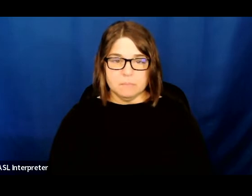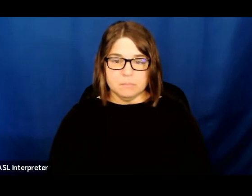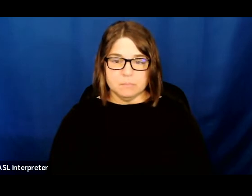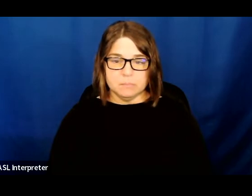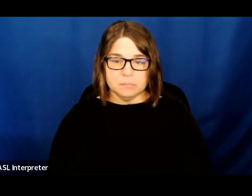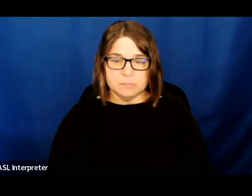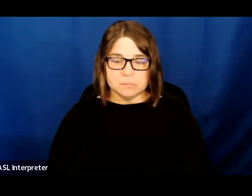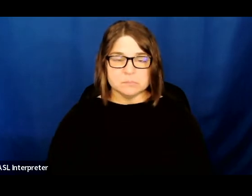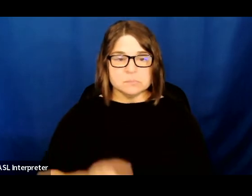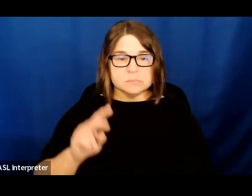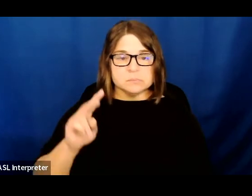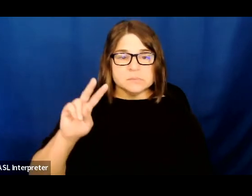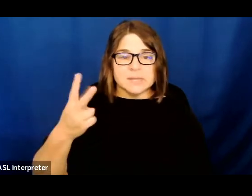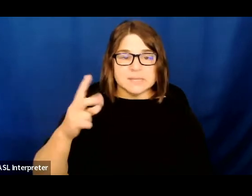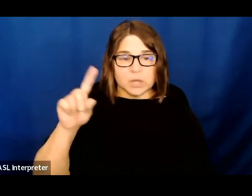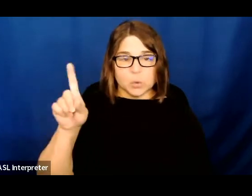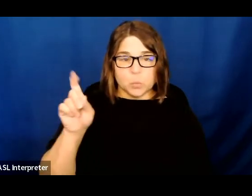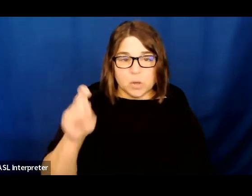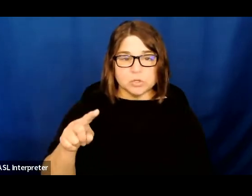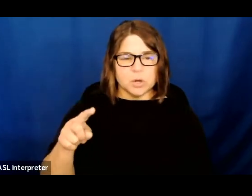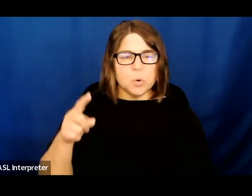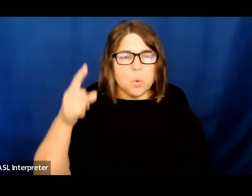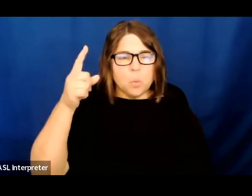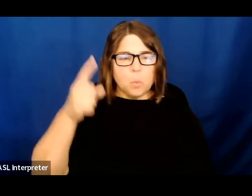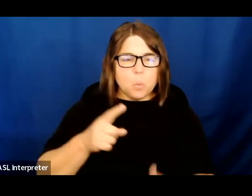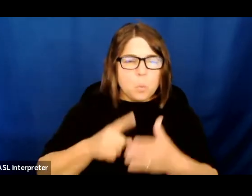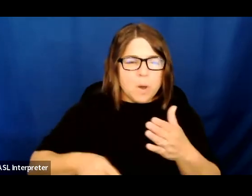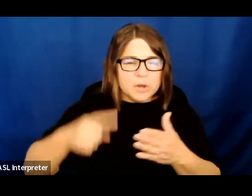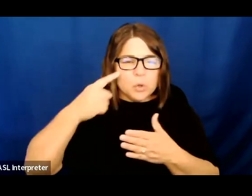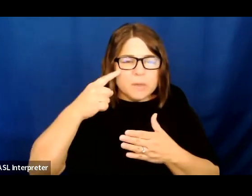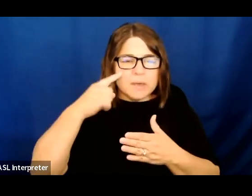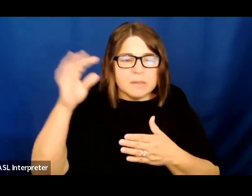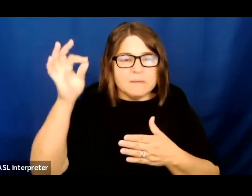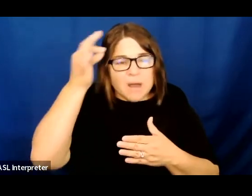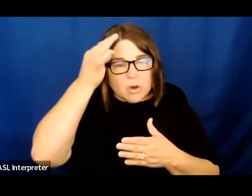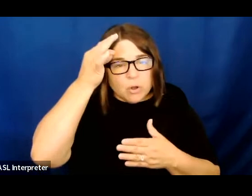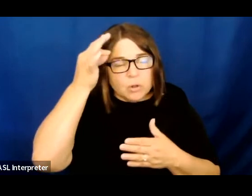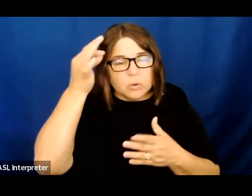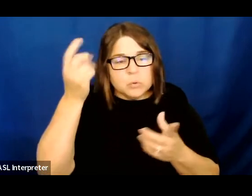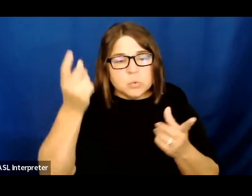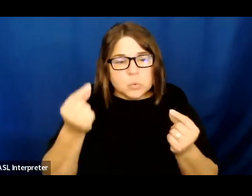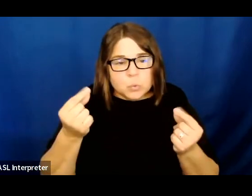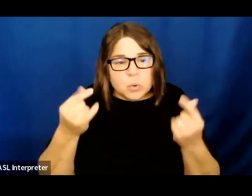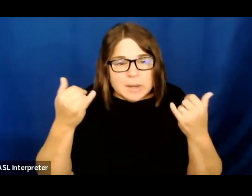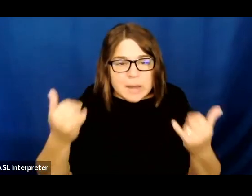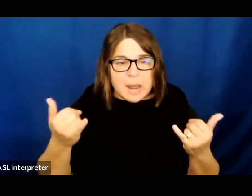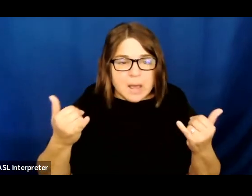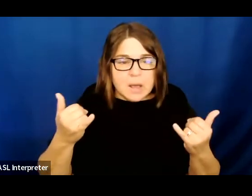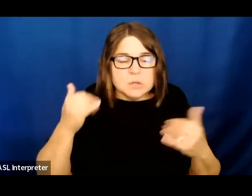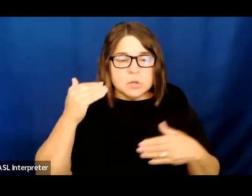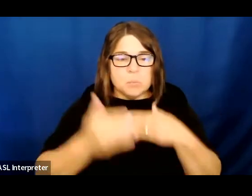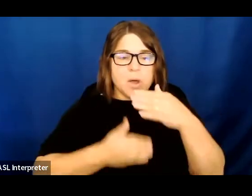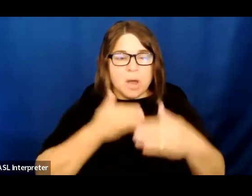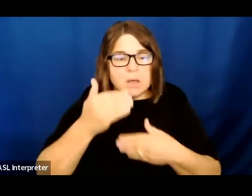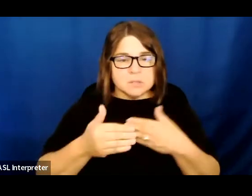Our second question is, what do you think the federal government will do now as this process moves forward?